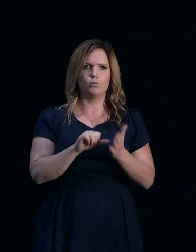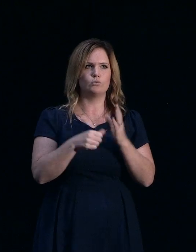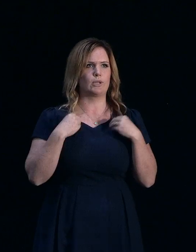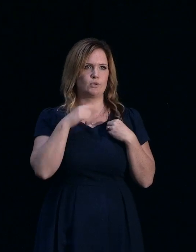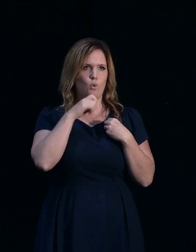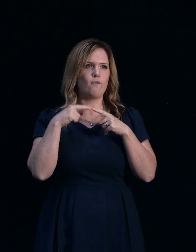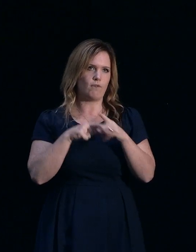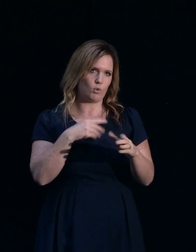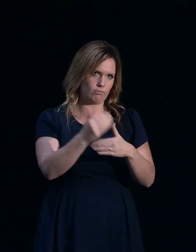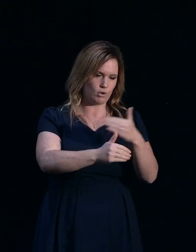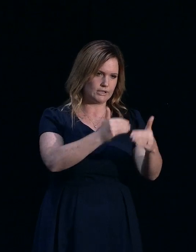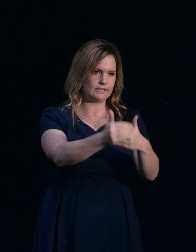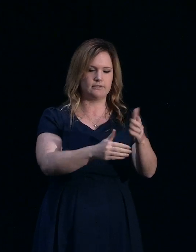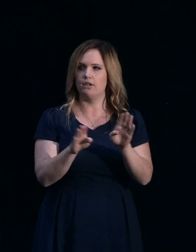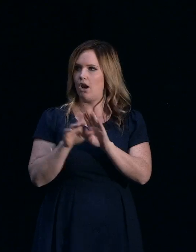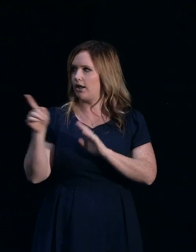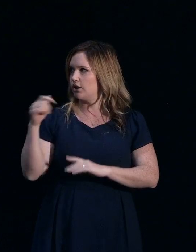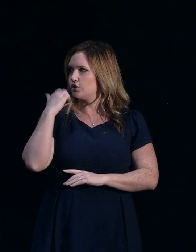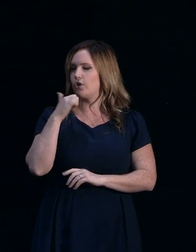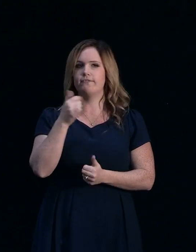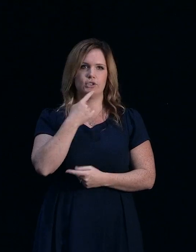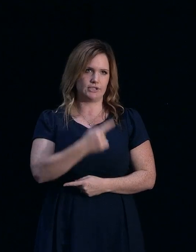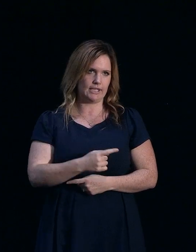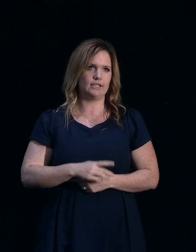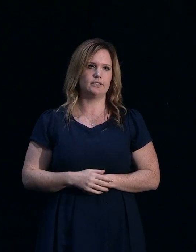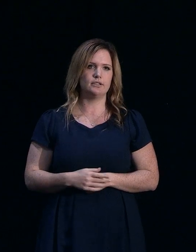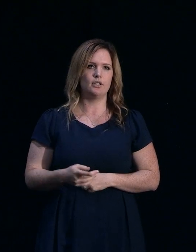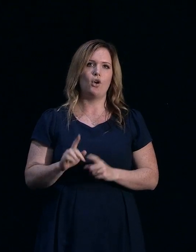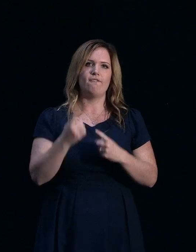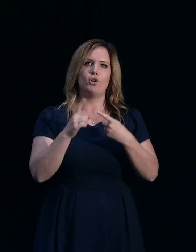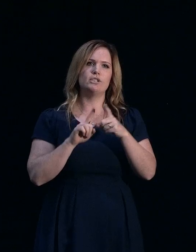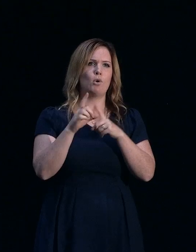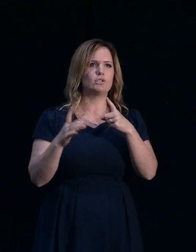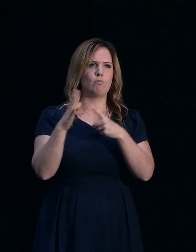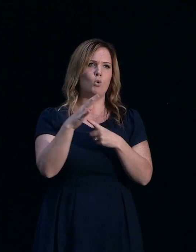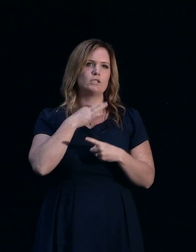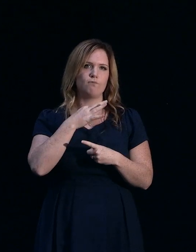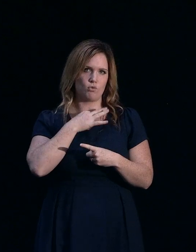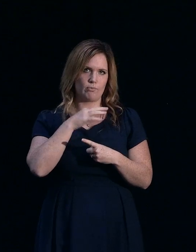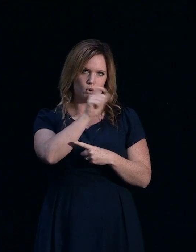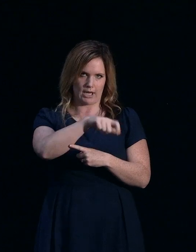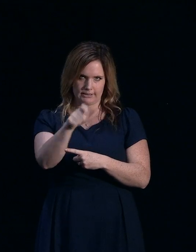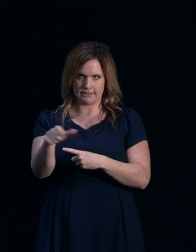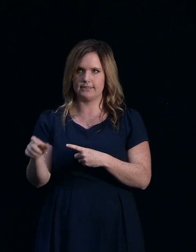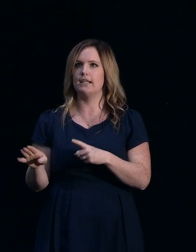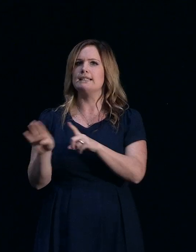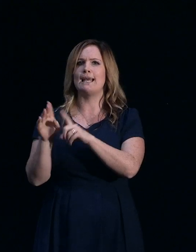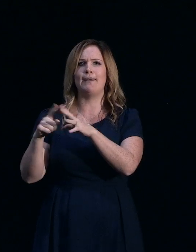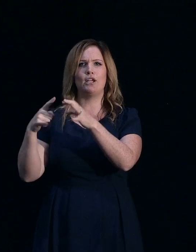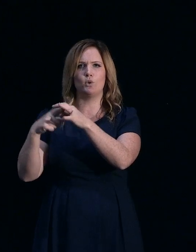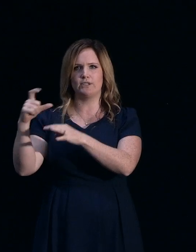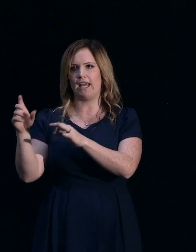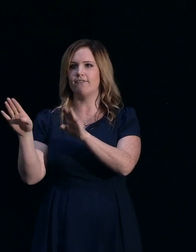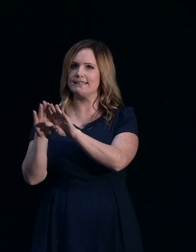said, all insurers are prioritising our vulnerable customers, as EQC also is. But I know